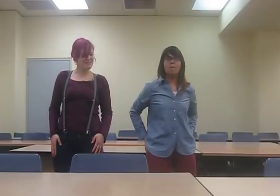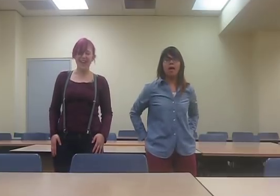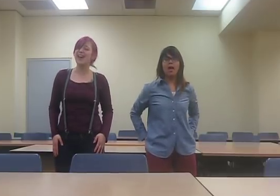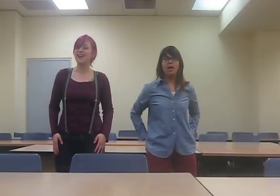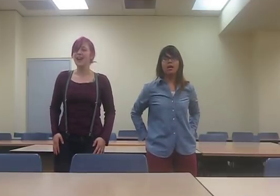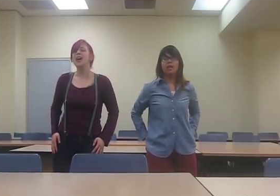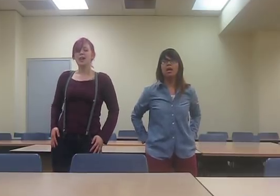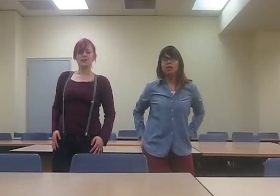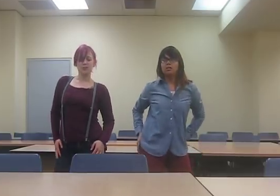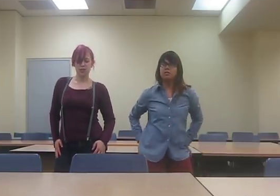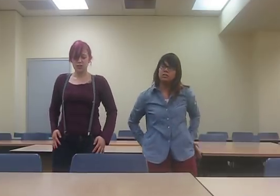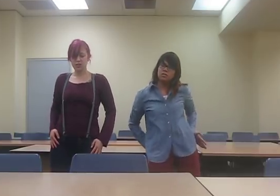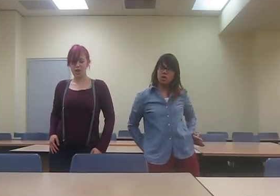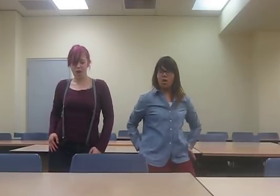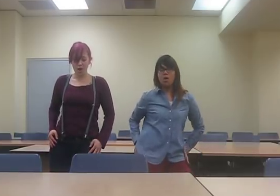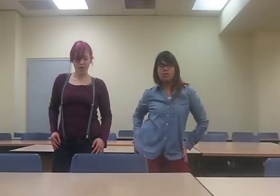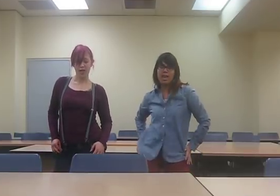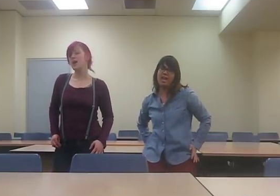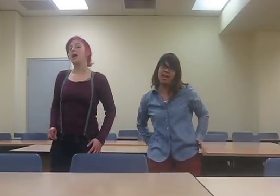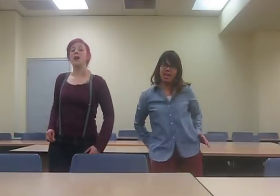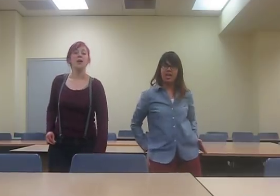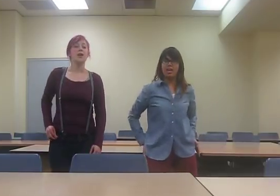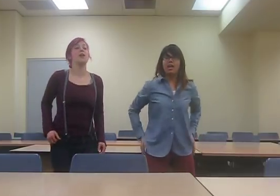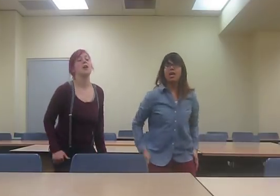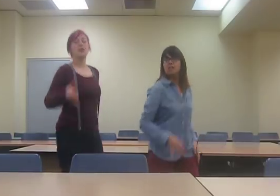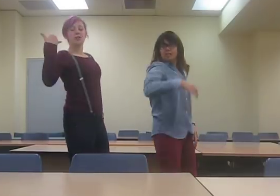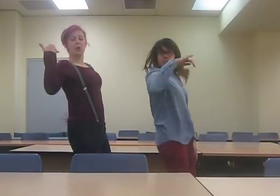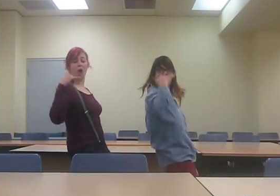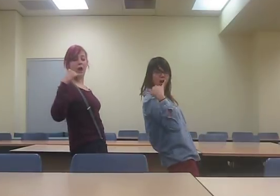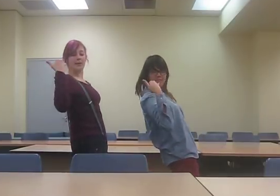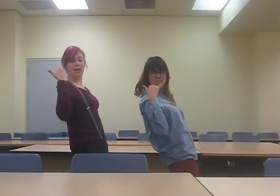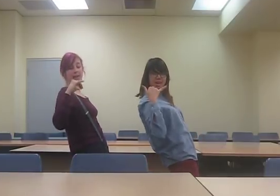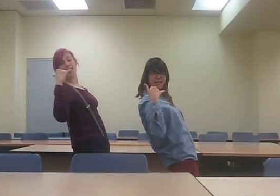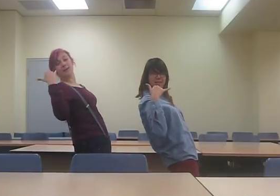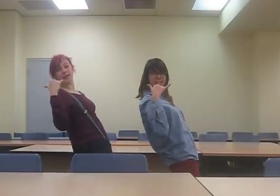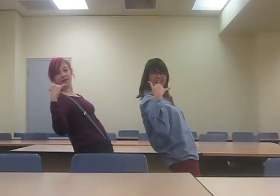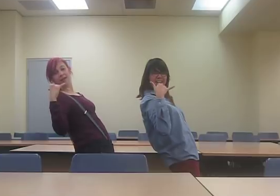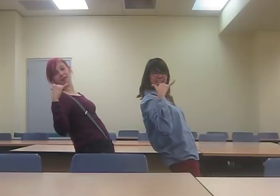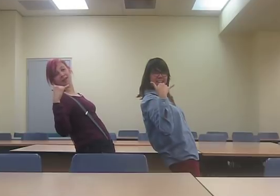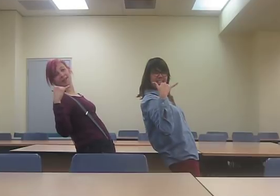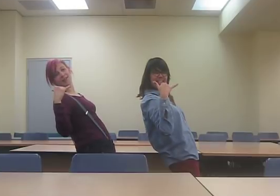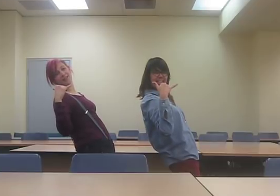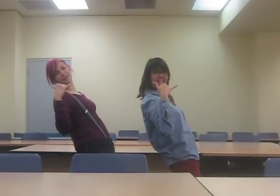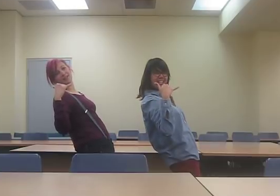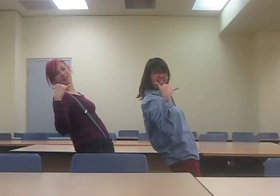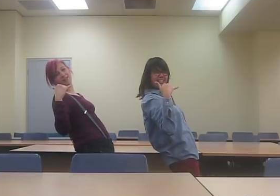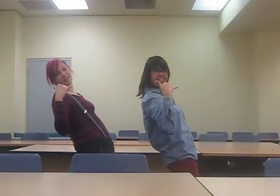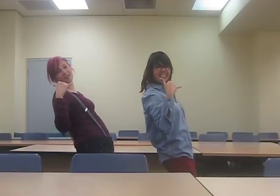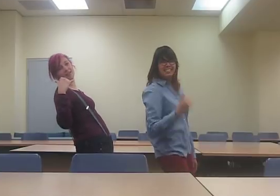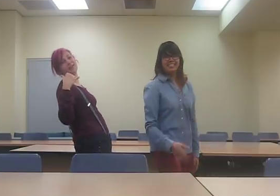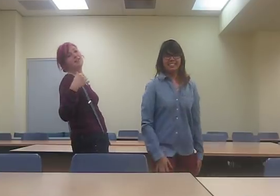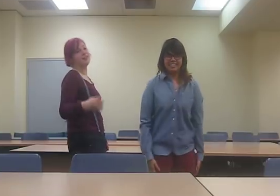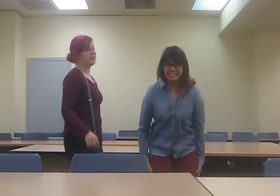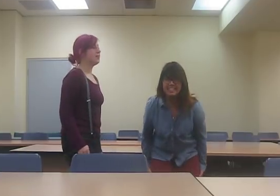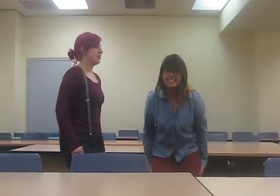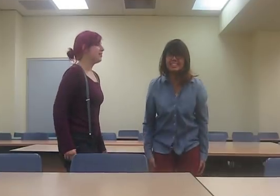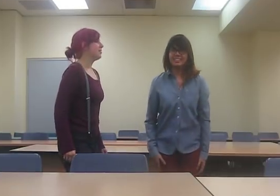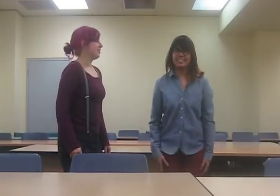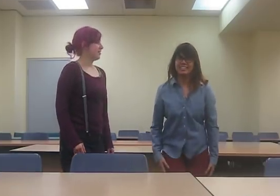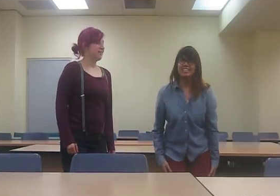back Just go back So call me, baby Boy, you